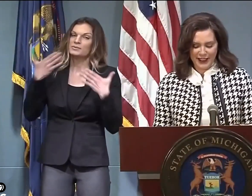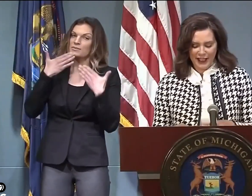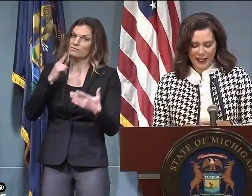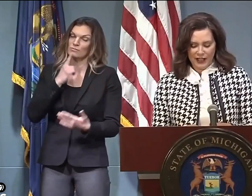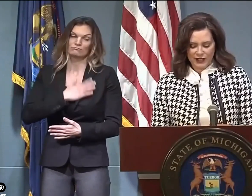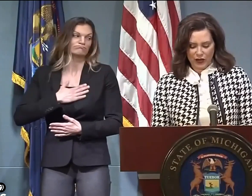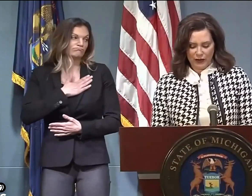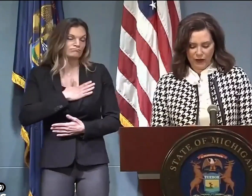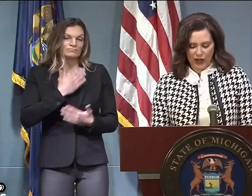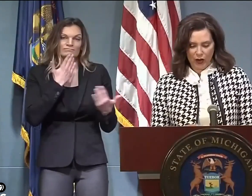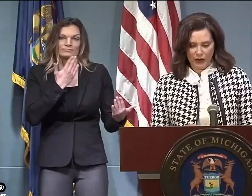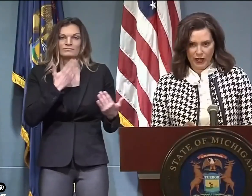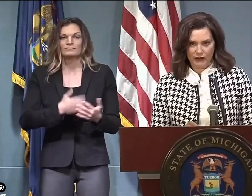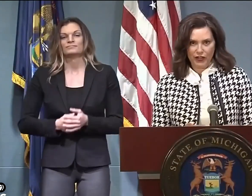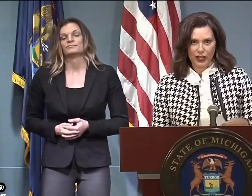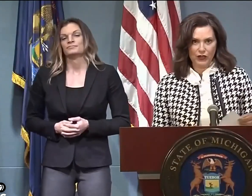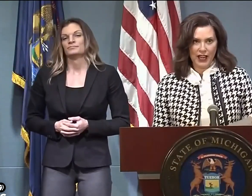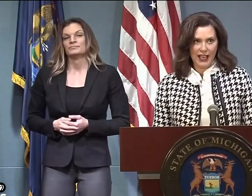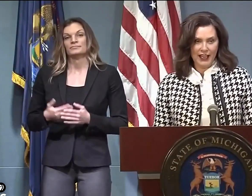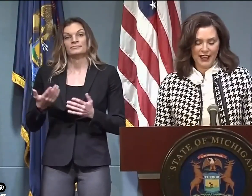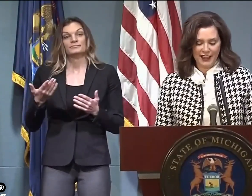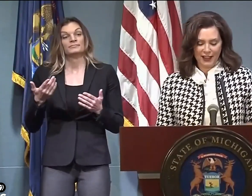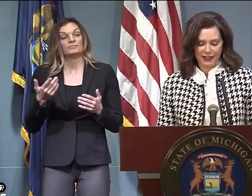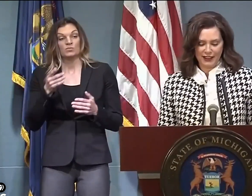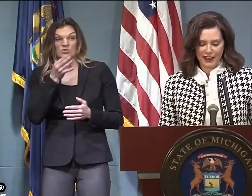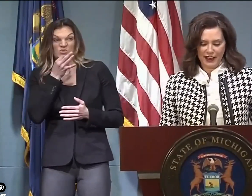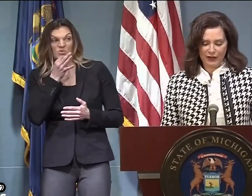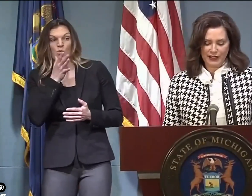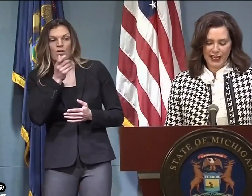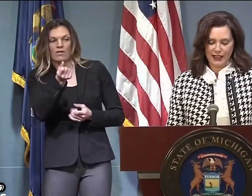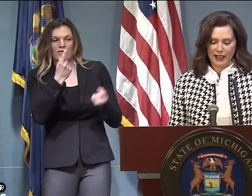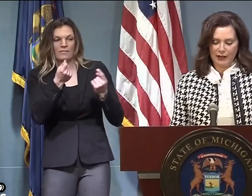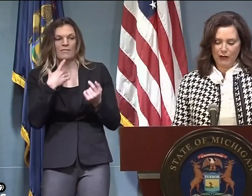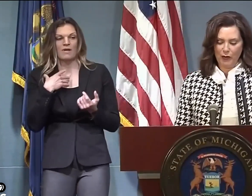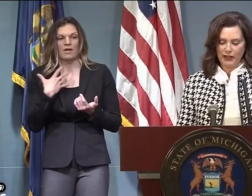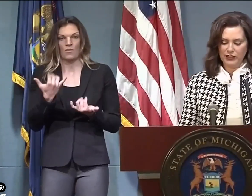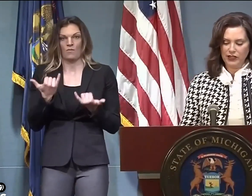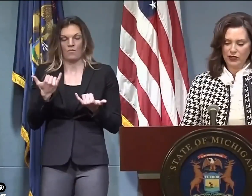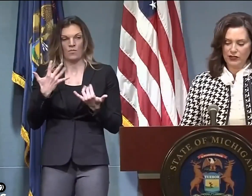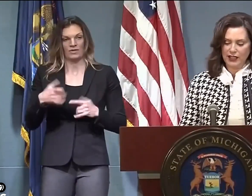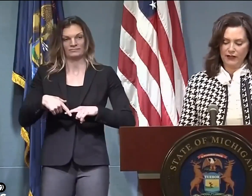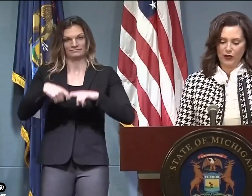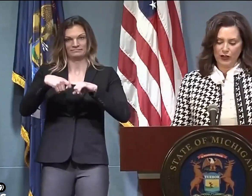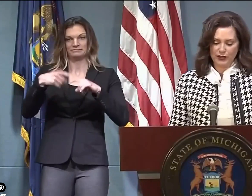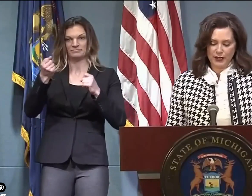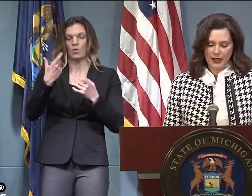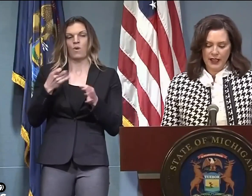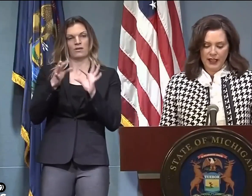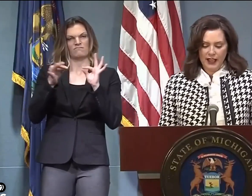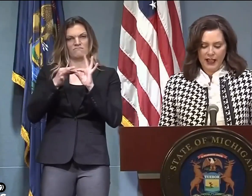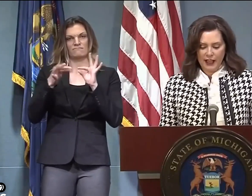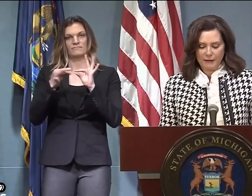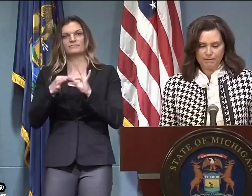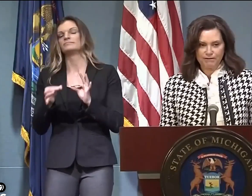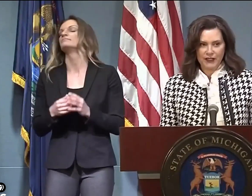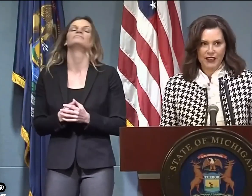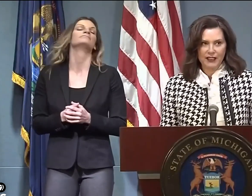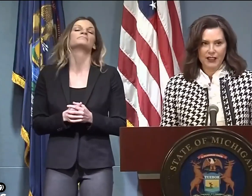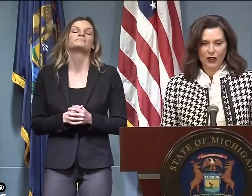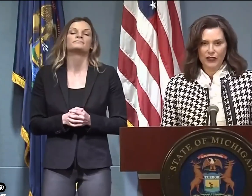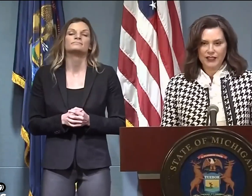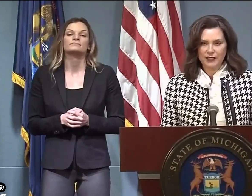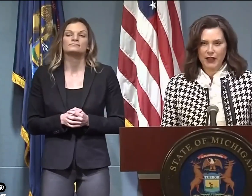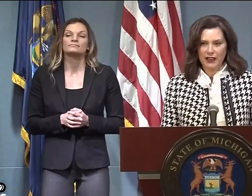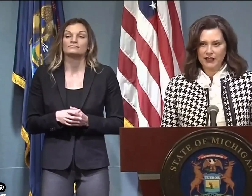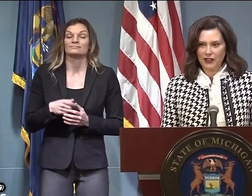us. We really appreciate it. So before I open it up for Q&A, I thought that I would take a moment to say